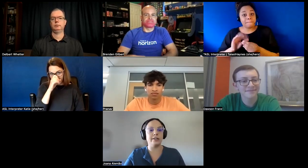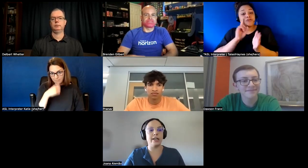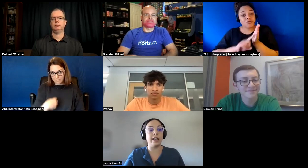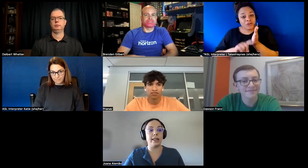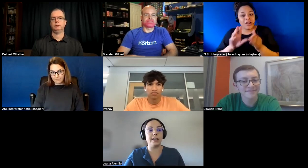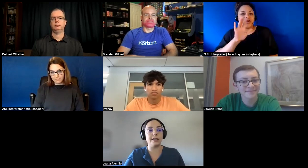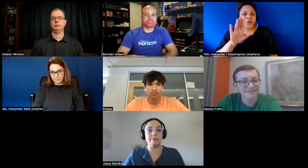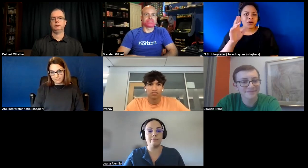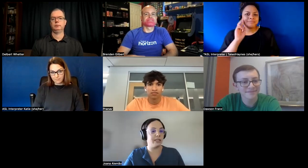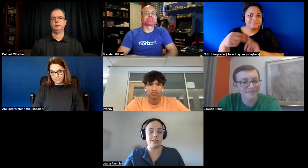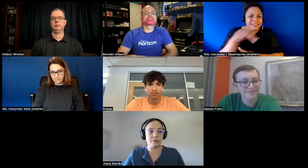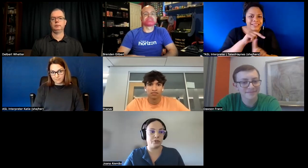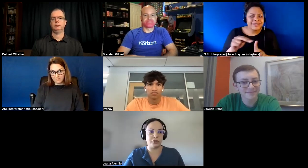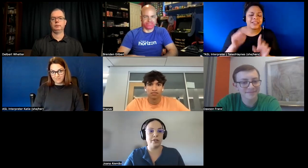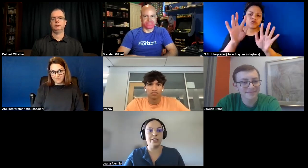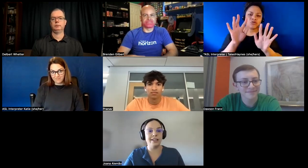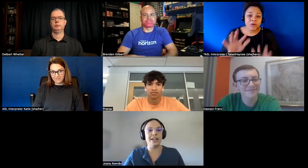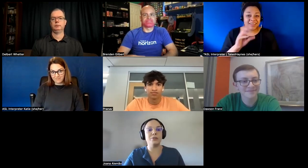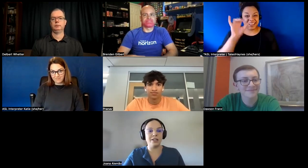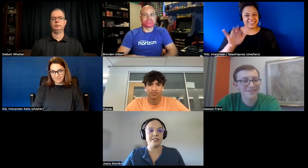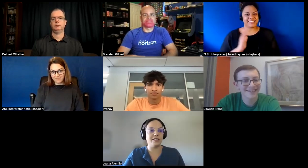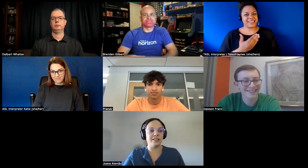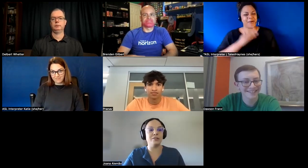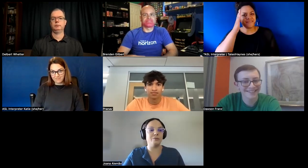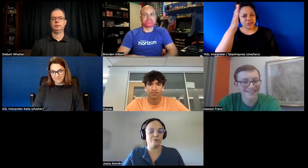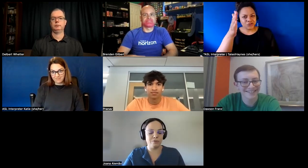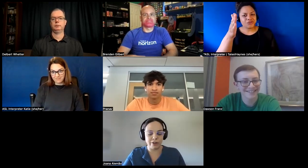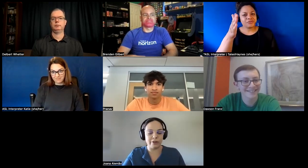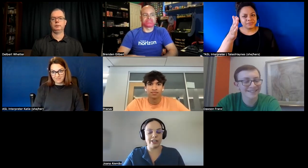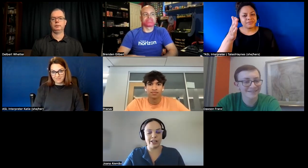and i think that it is the future and we are still very ahead